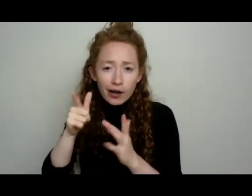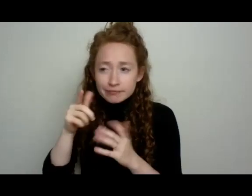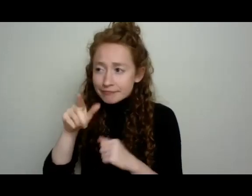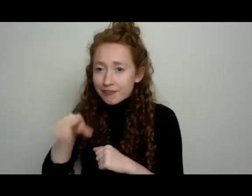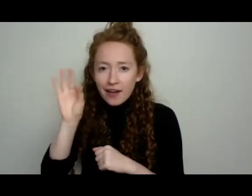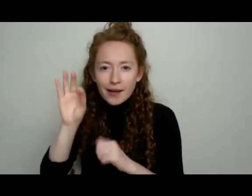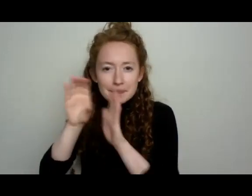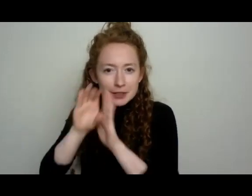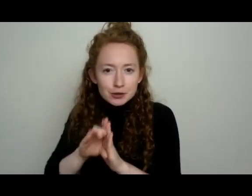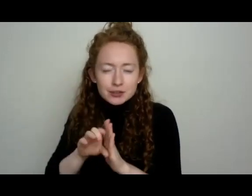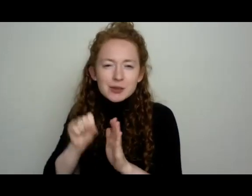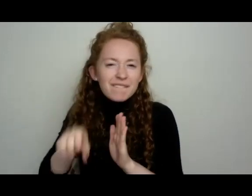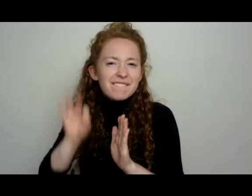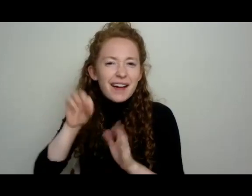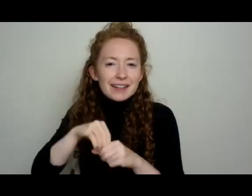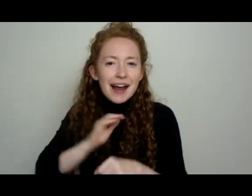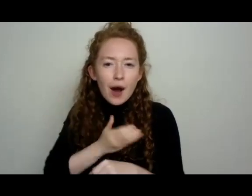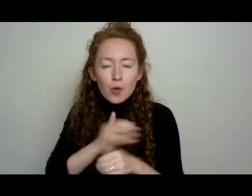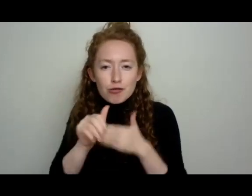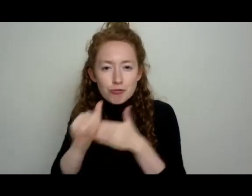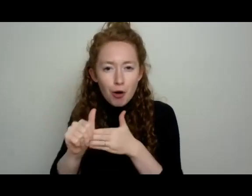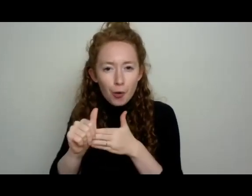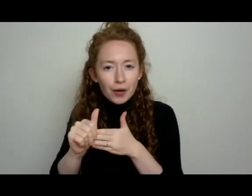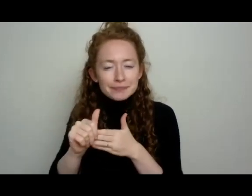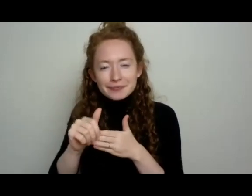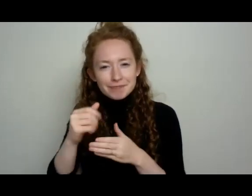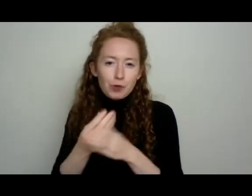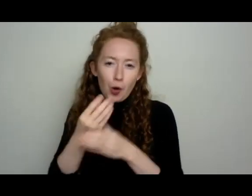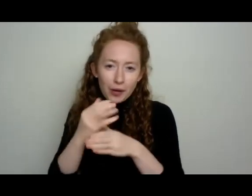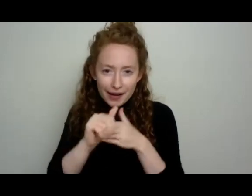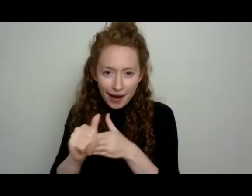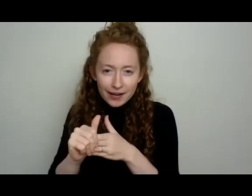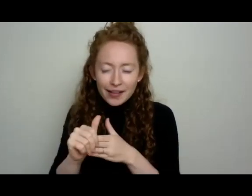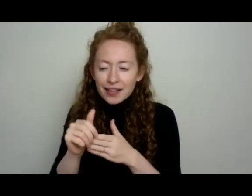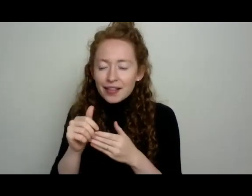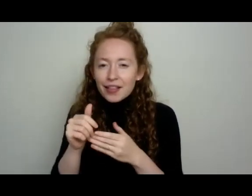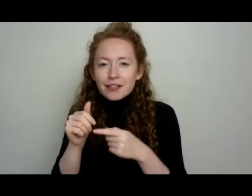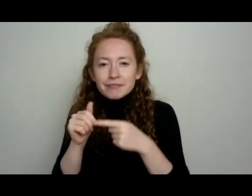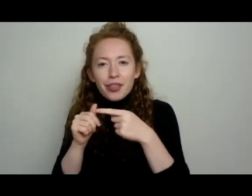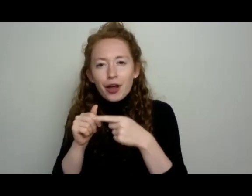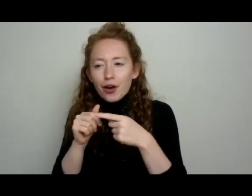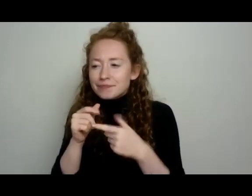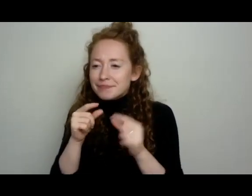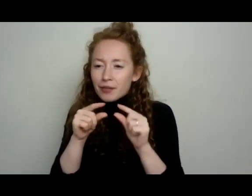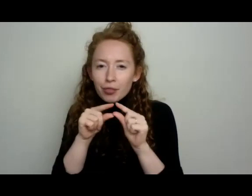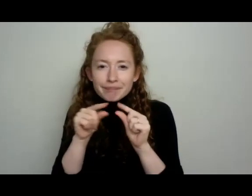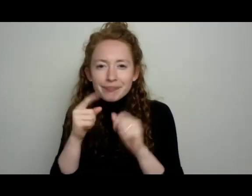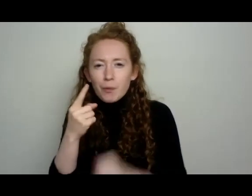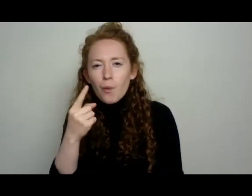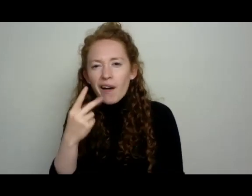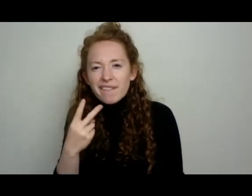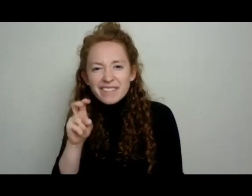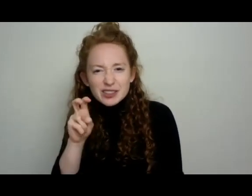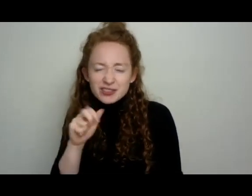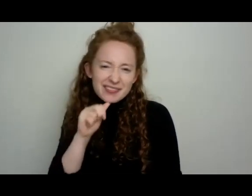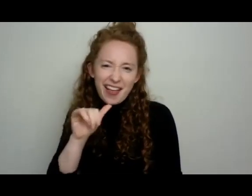growing guide as well. And they're long, narrow, but, and by long, I mean like a half inch. They're not